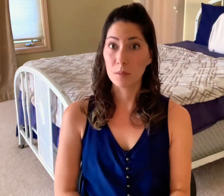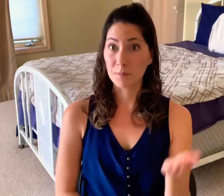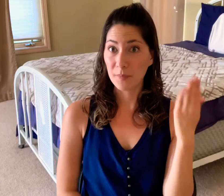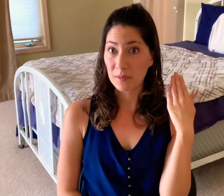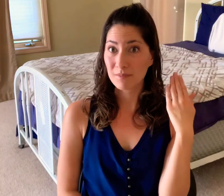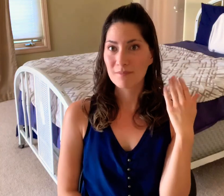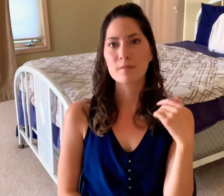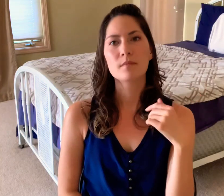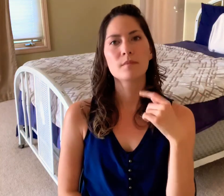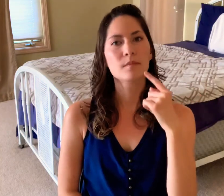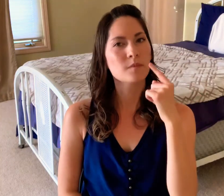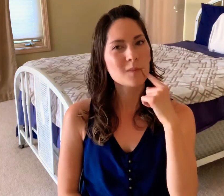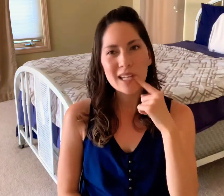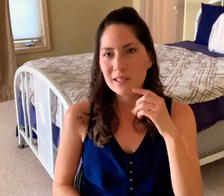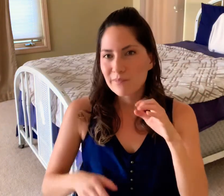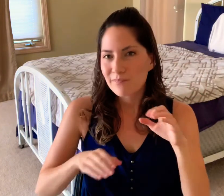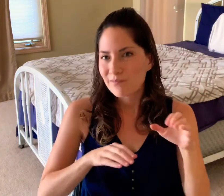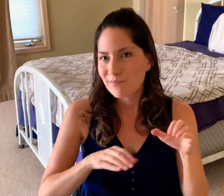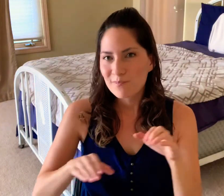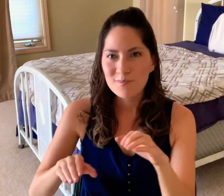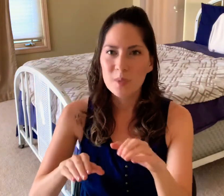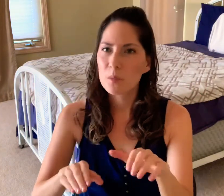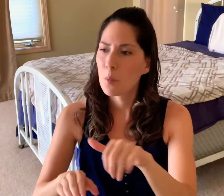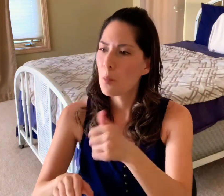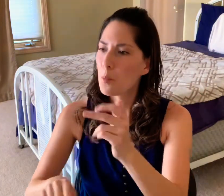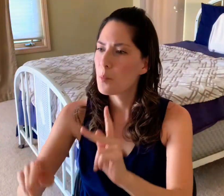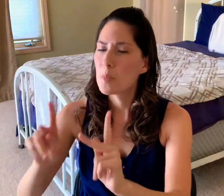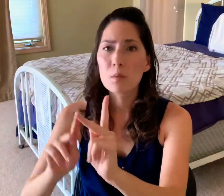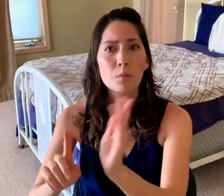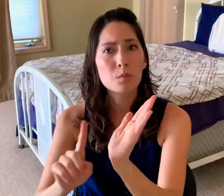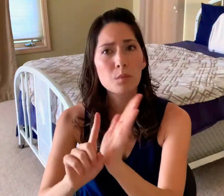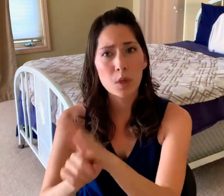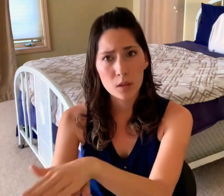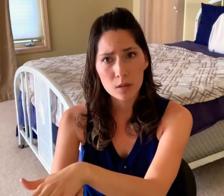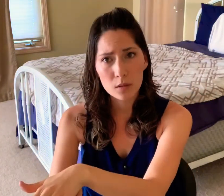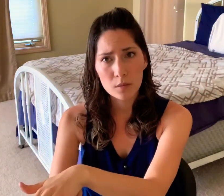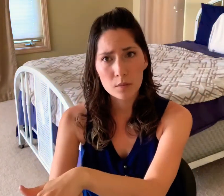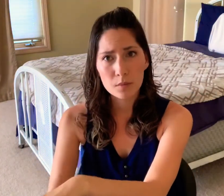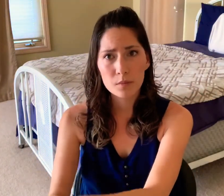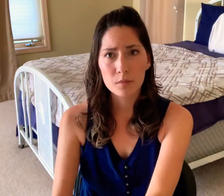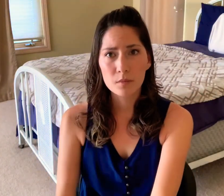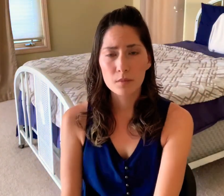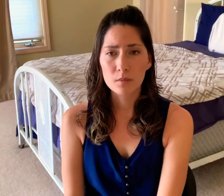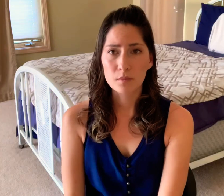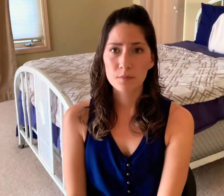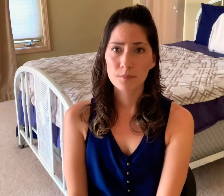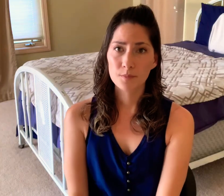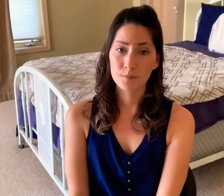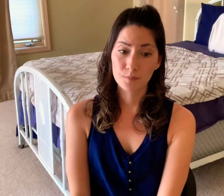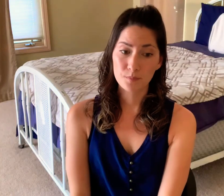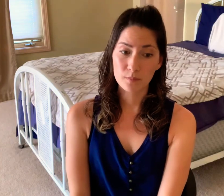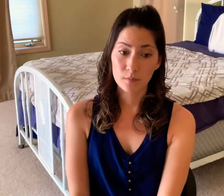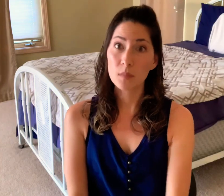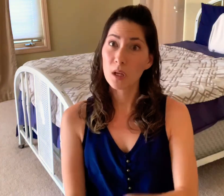not perfect in the past I've said and done things that have oppressed other people